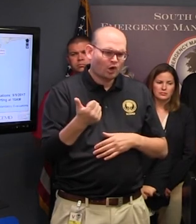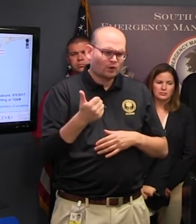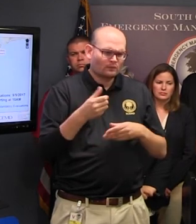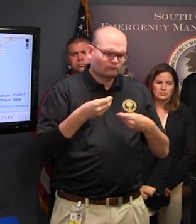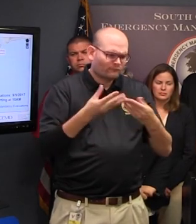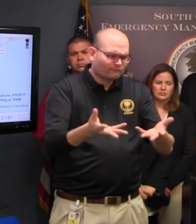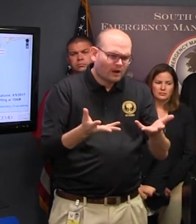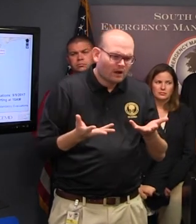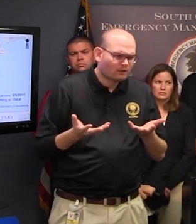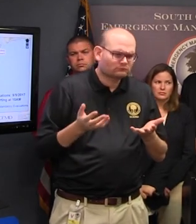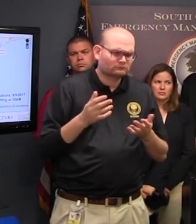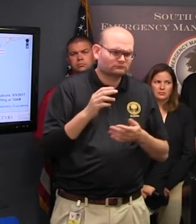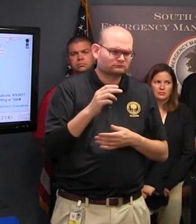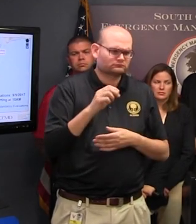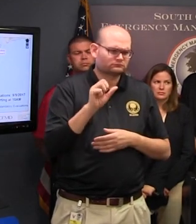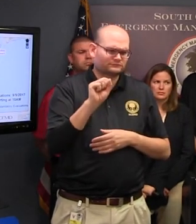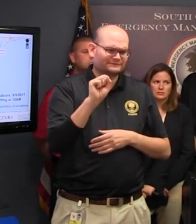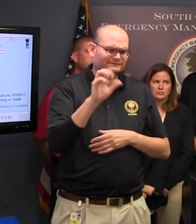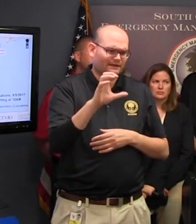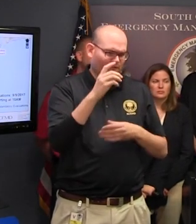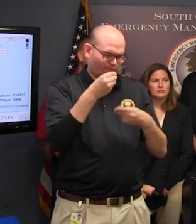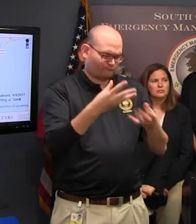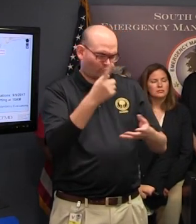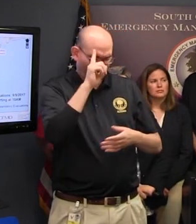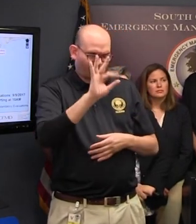can provide for them other than that?